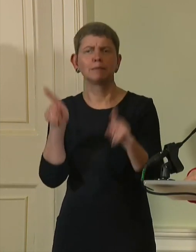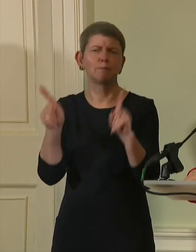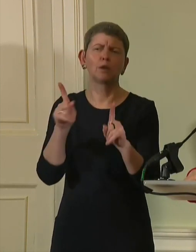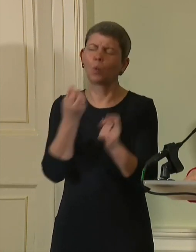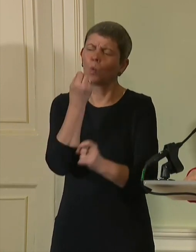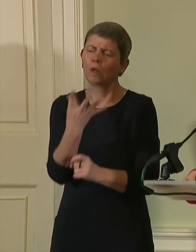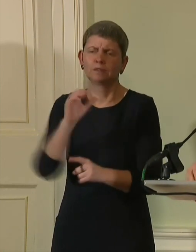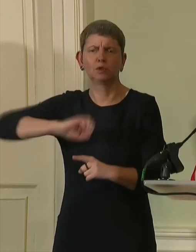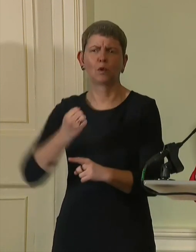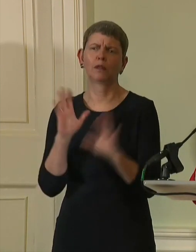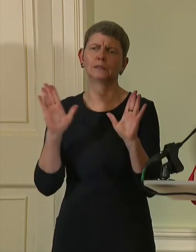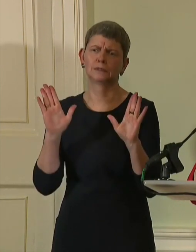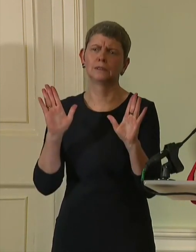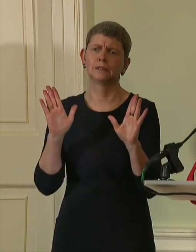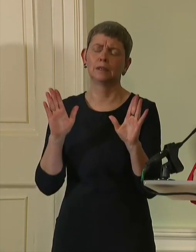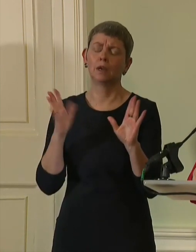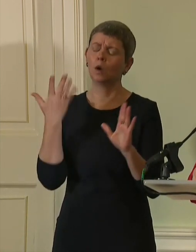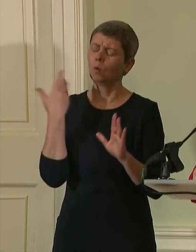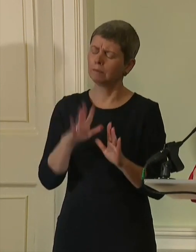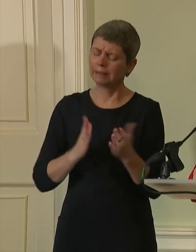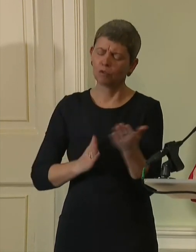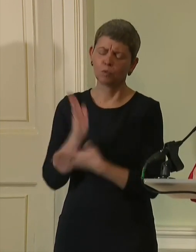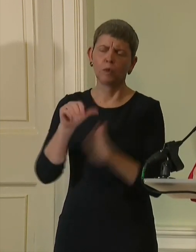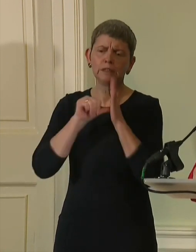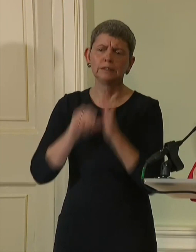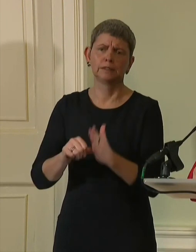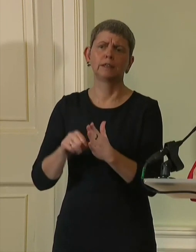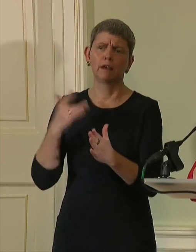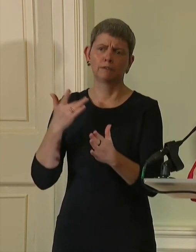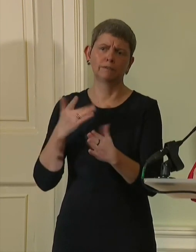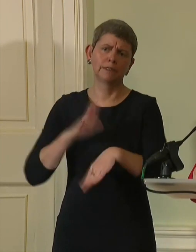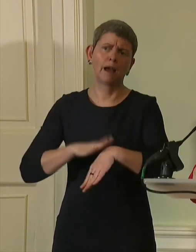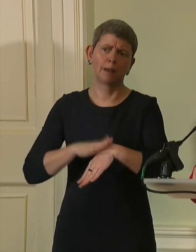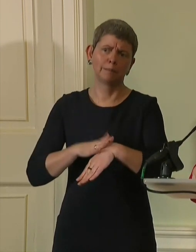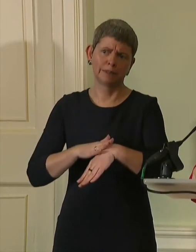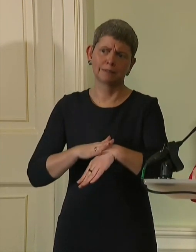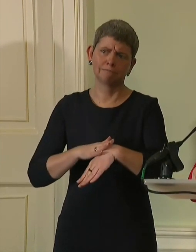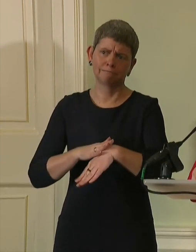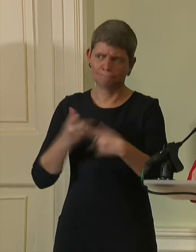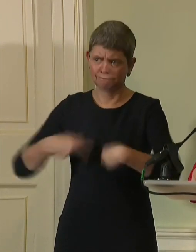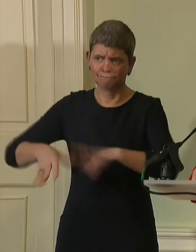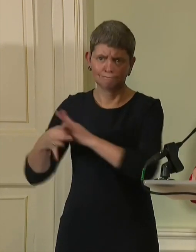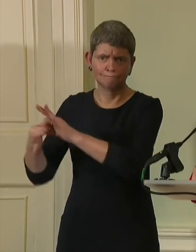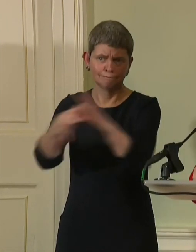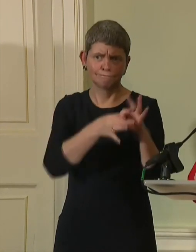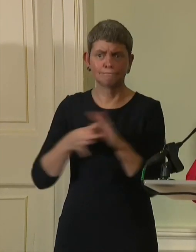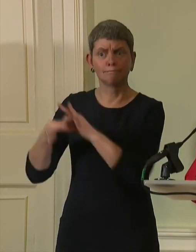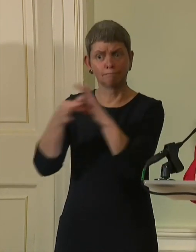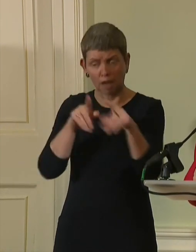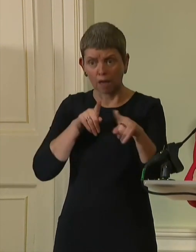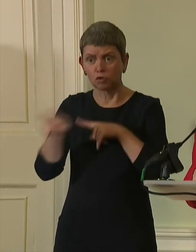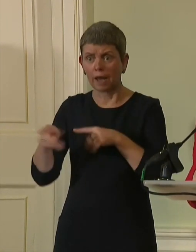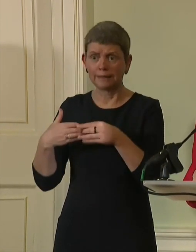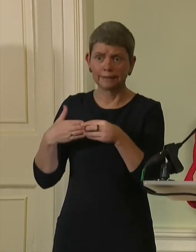country. We faced the toughest of times together. I did everything I could to guide us through that time, often from my